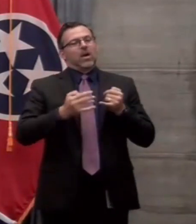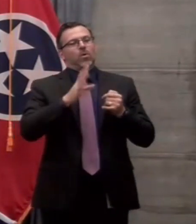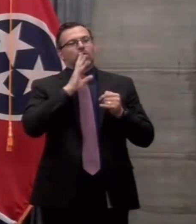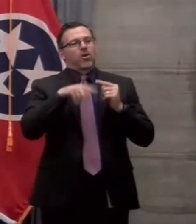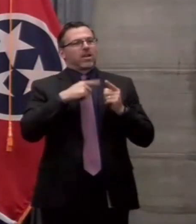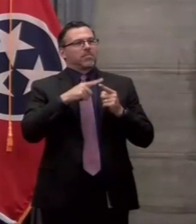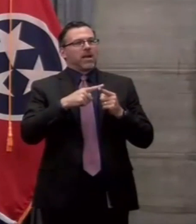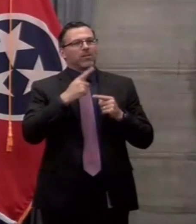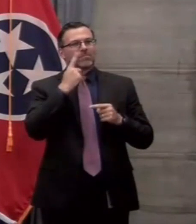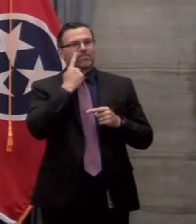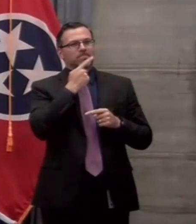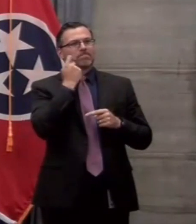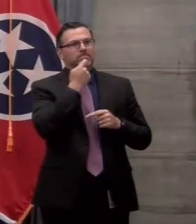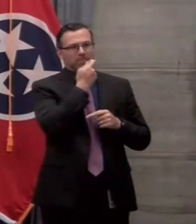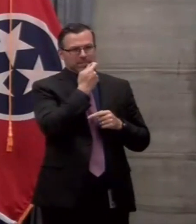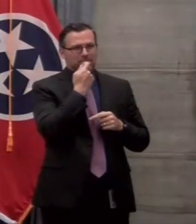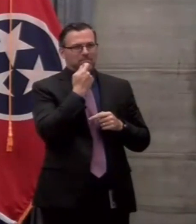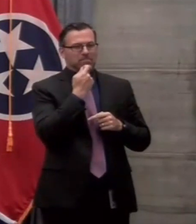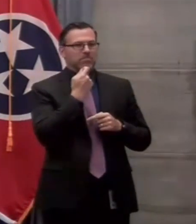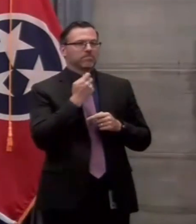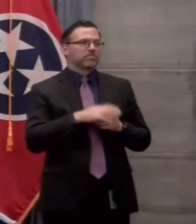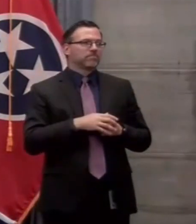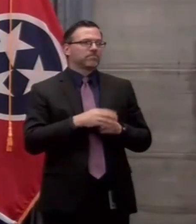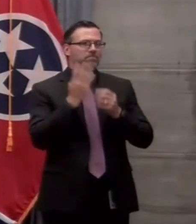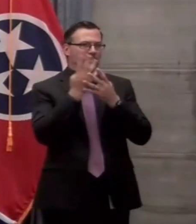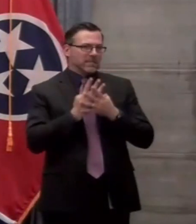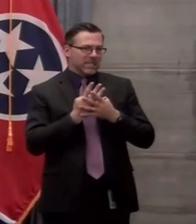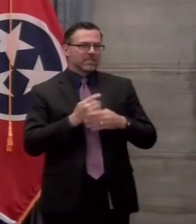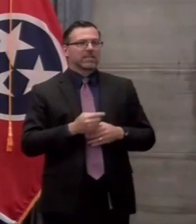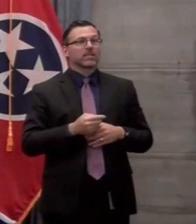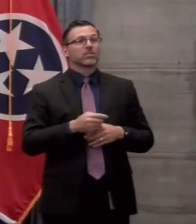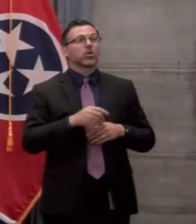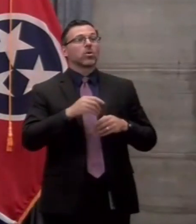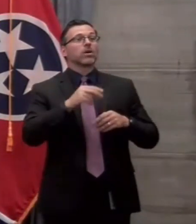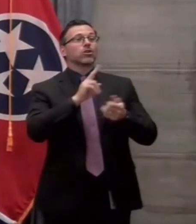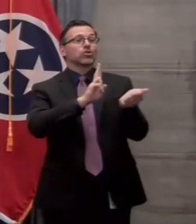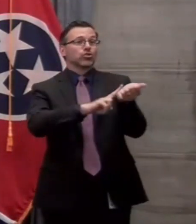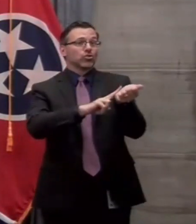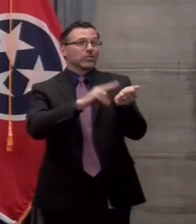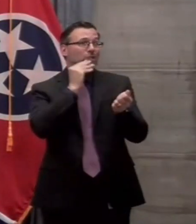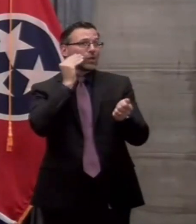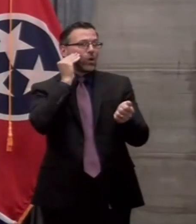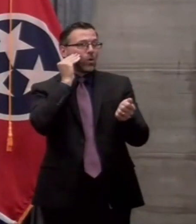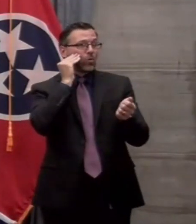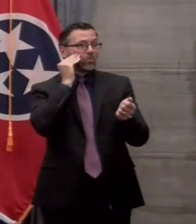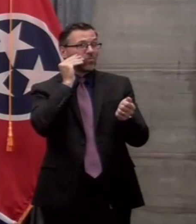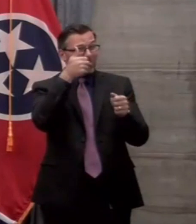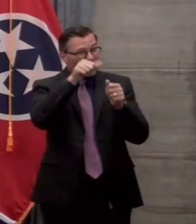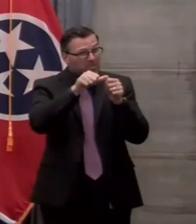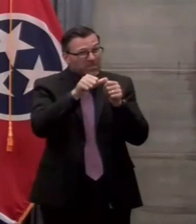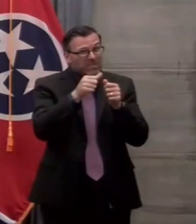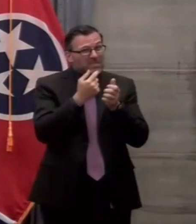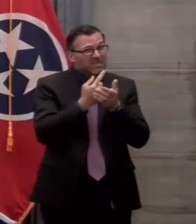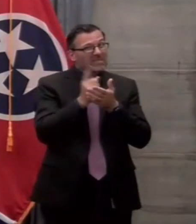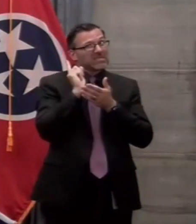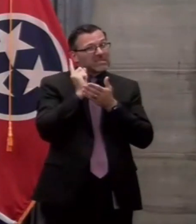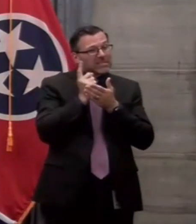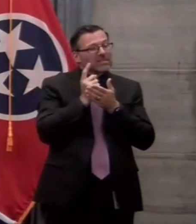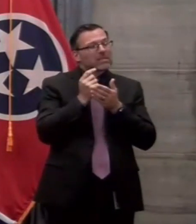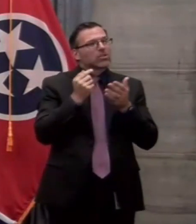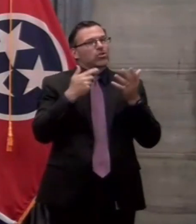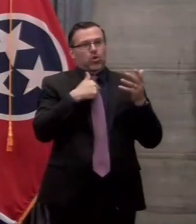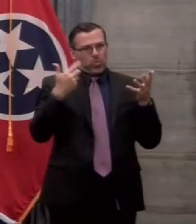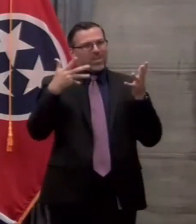We have essentially finished our widespread testing of long-term care facilities. You'll recall that we have about 700